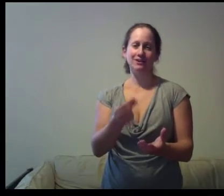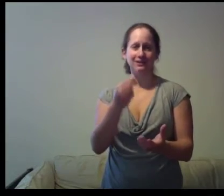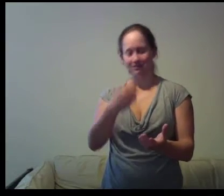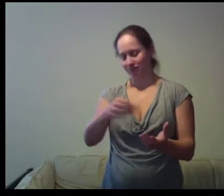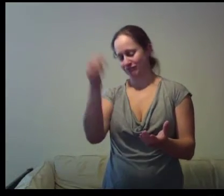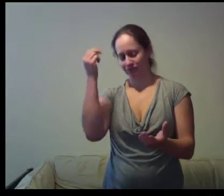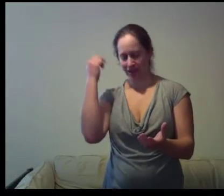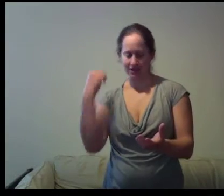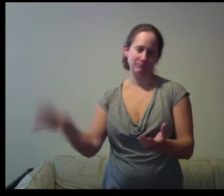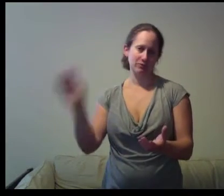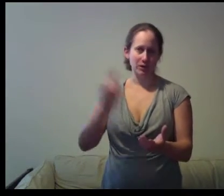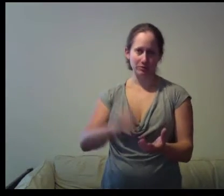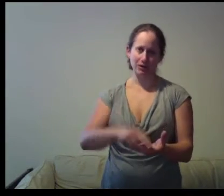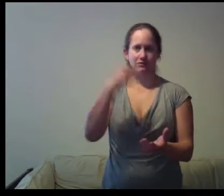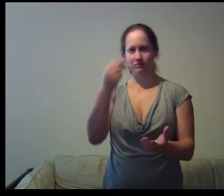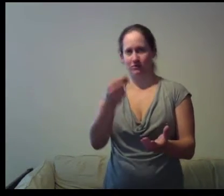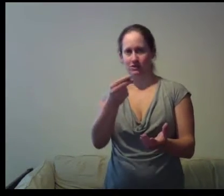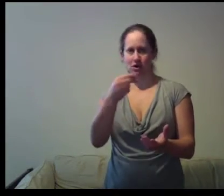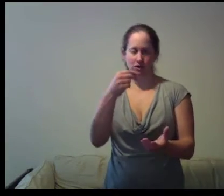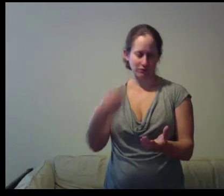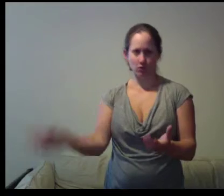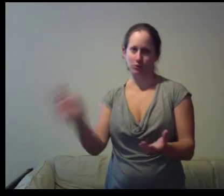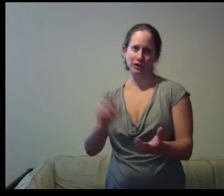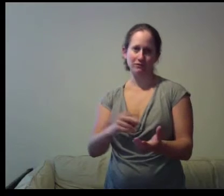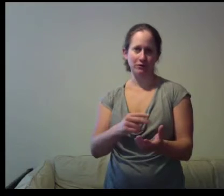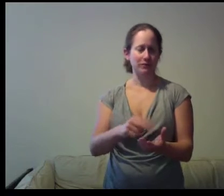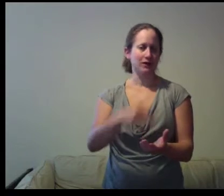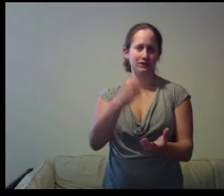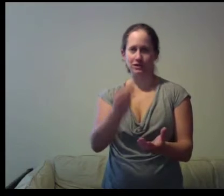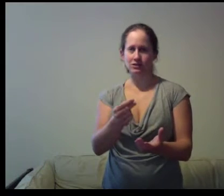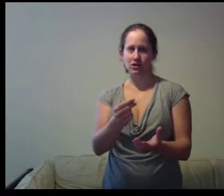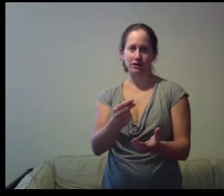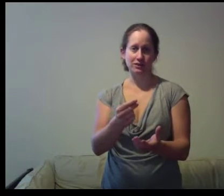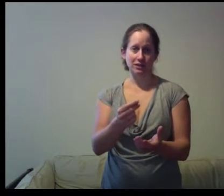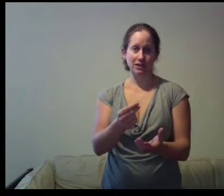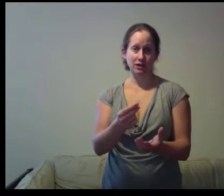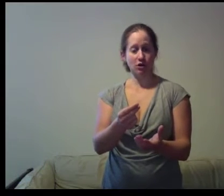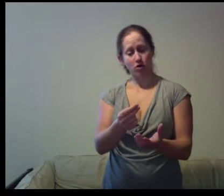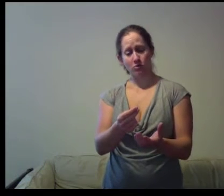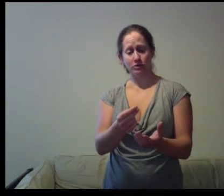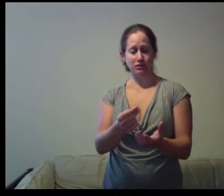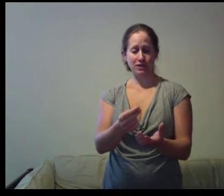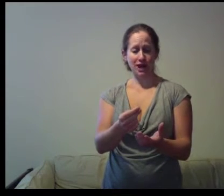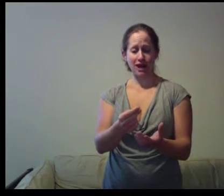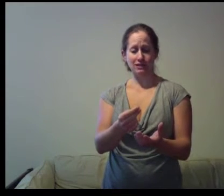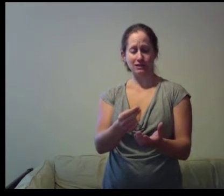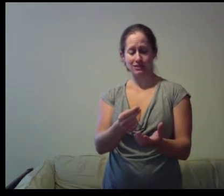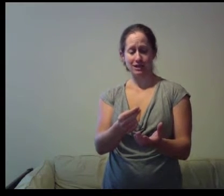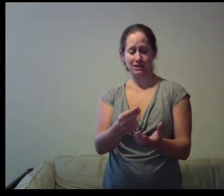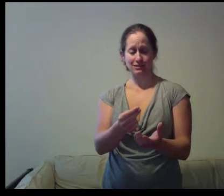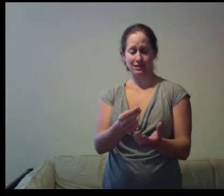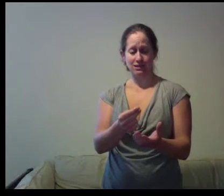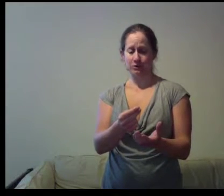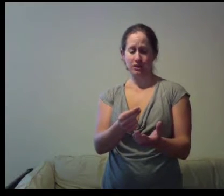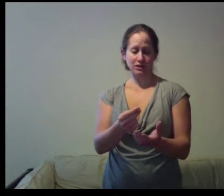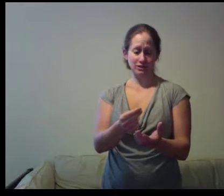8 okay whatever next card 4 whatever next card it's a king oh it's your dad he says when are gonna